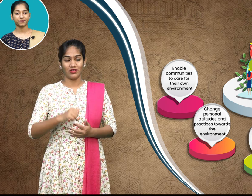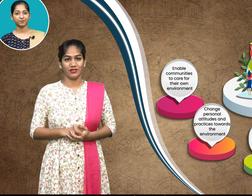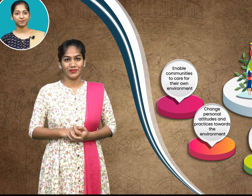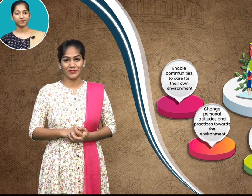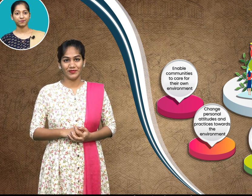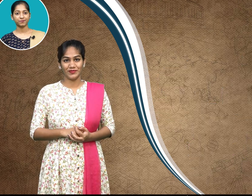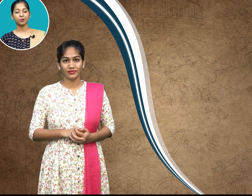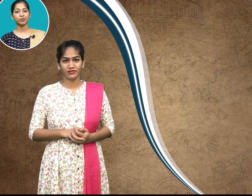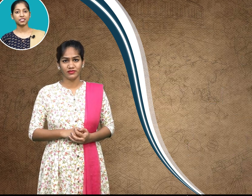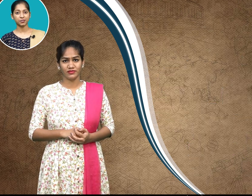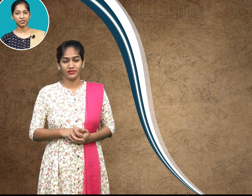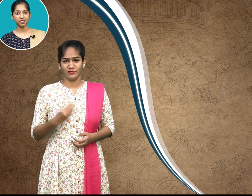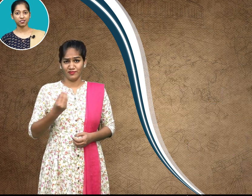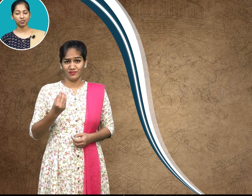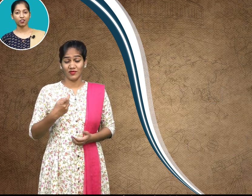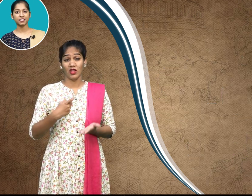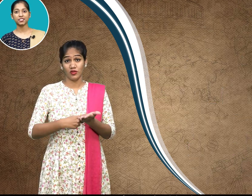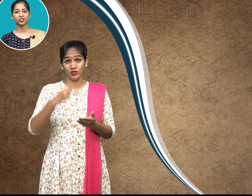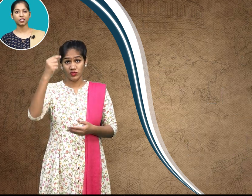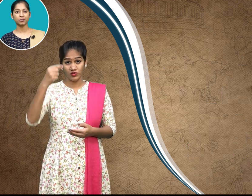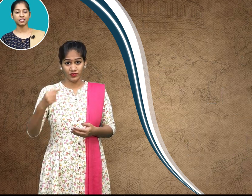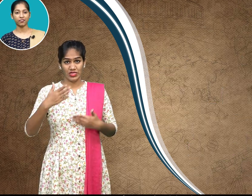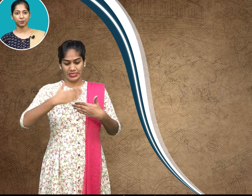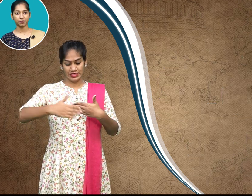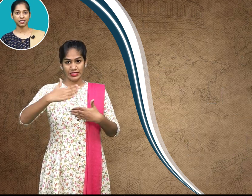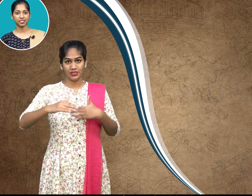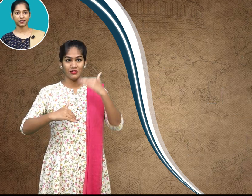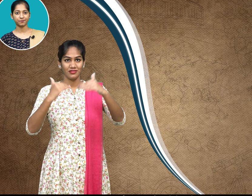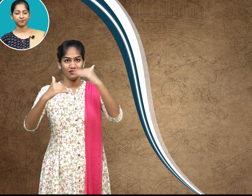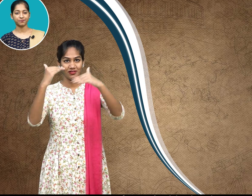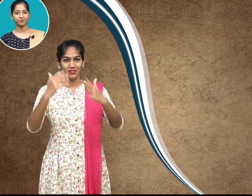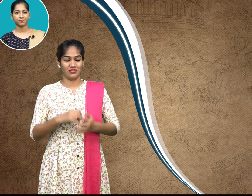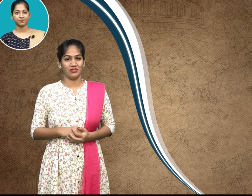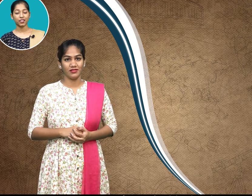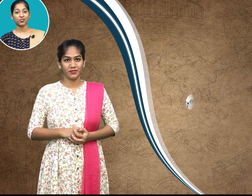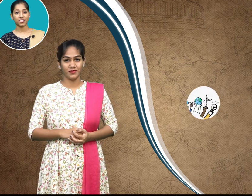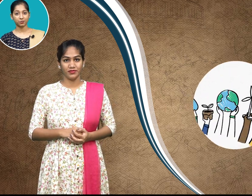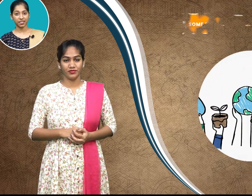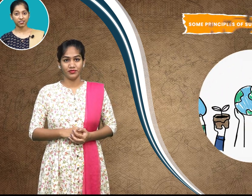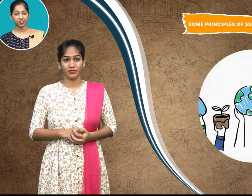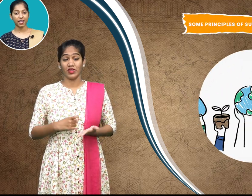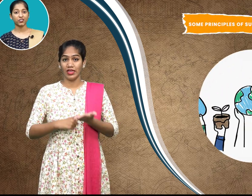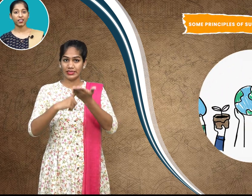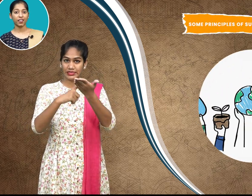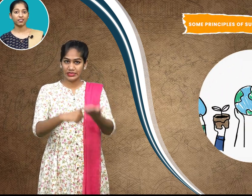some principles of sustainable development respect and care